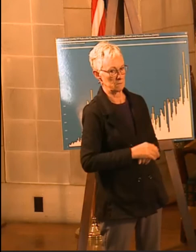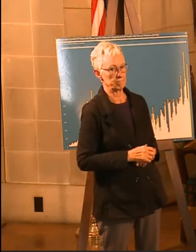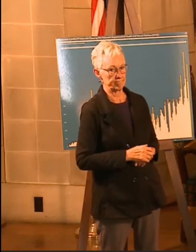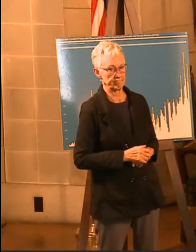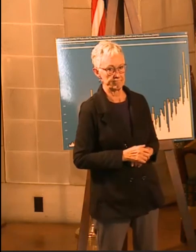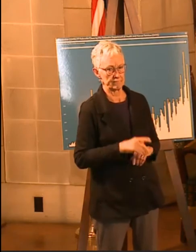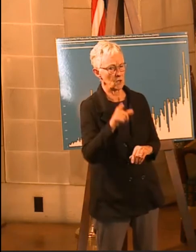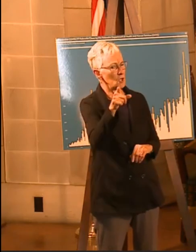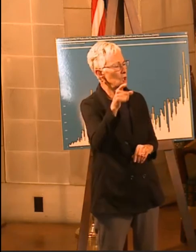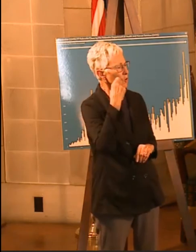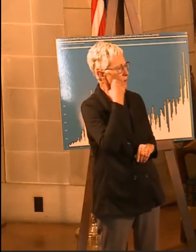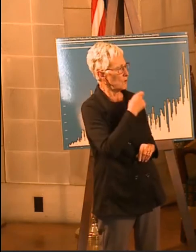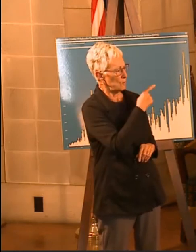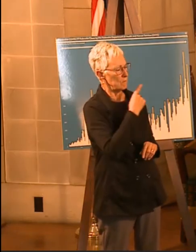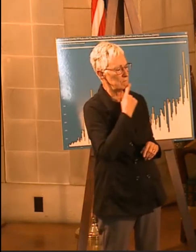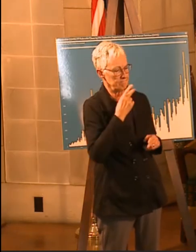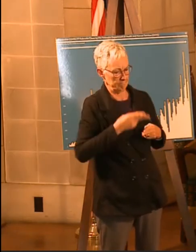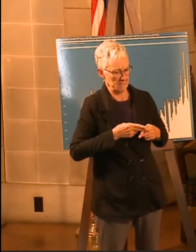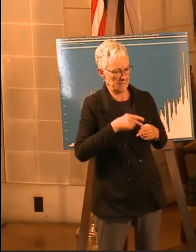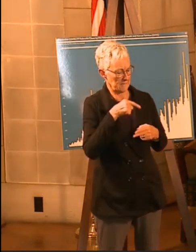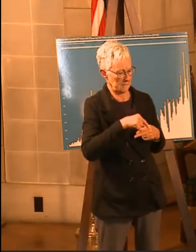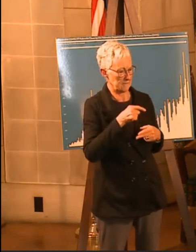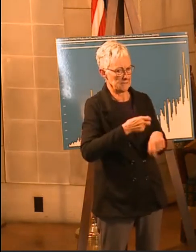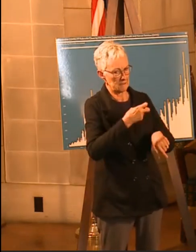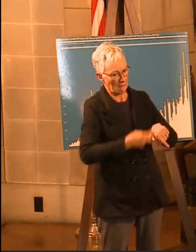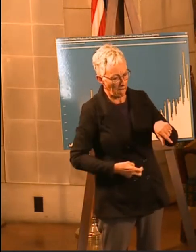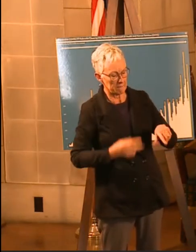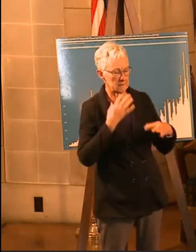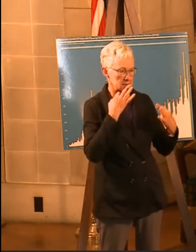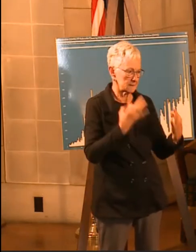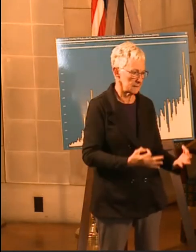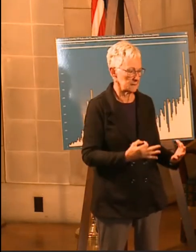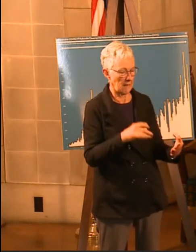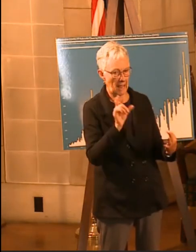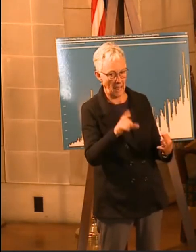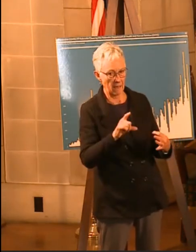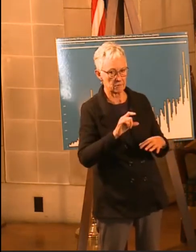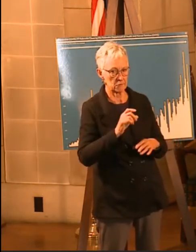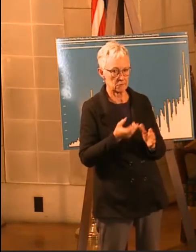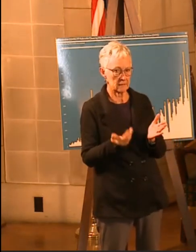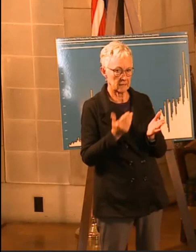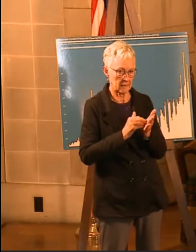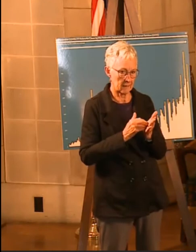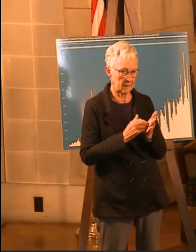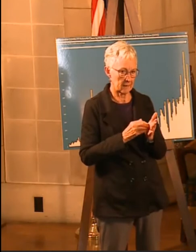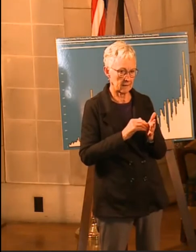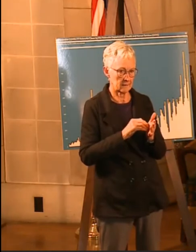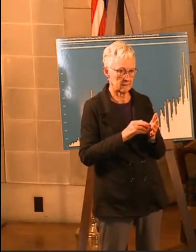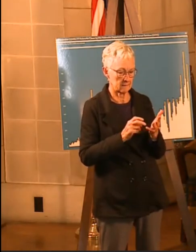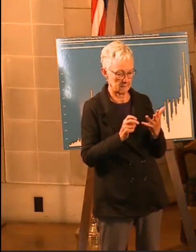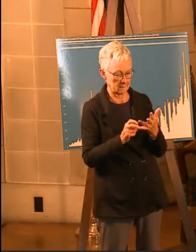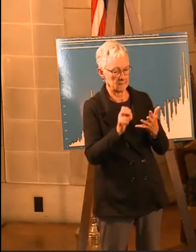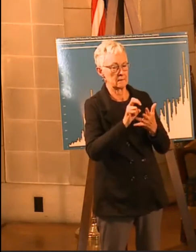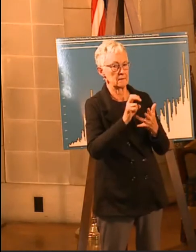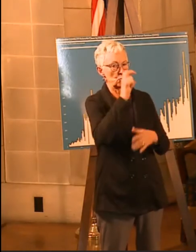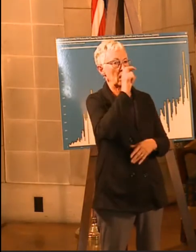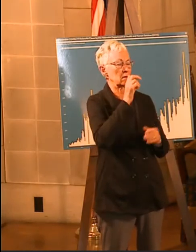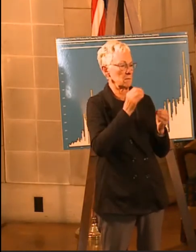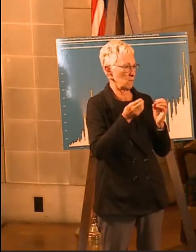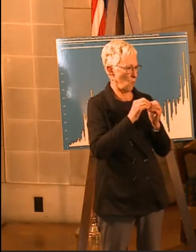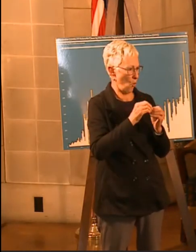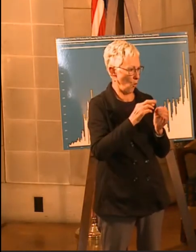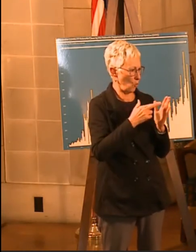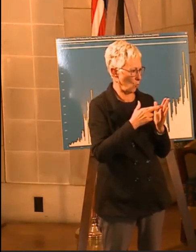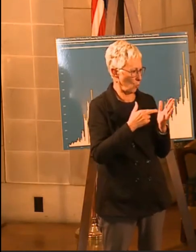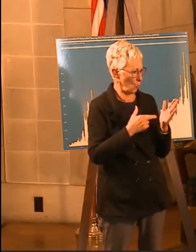-tighten things up after you've loosened them up. What was the straw that broke the camel's back and what would trigger off more tightening, I